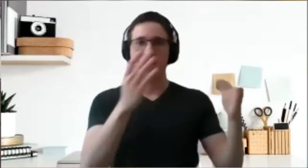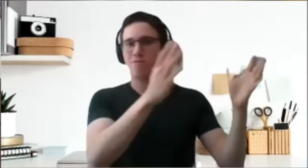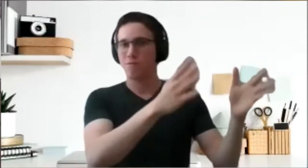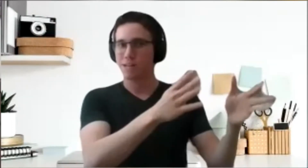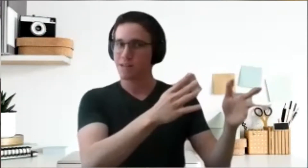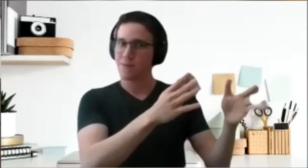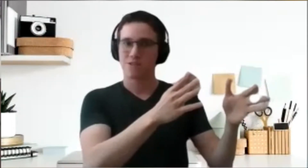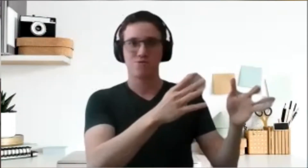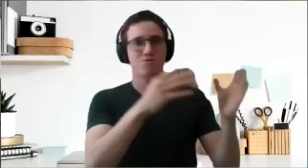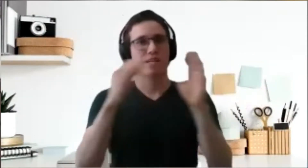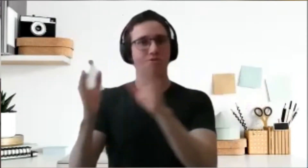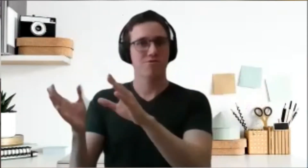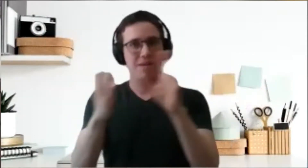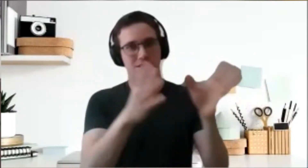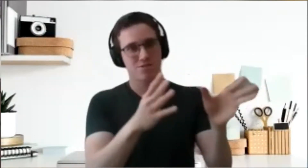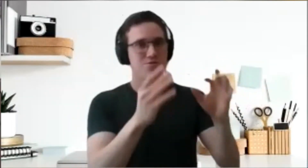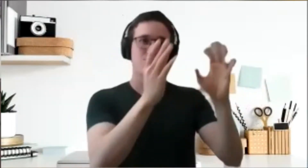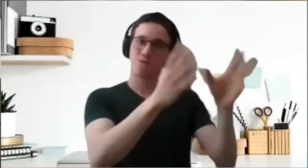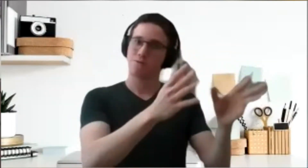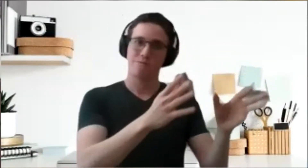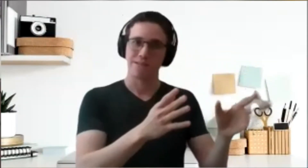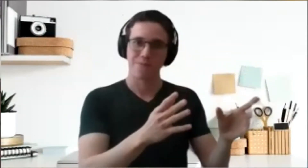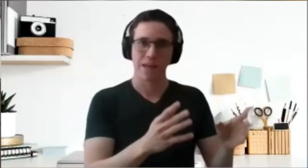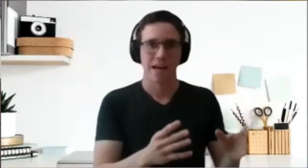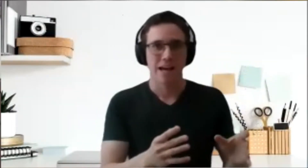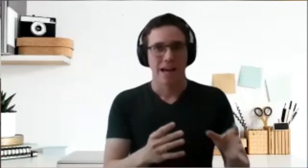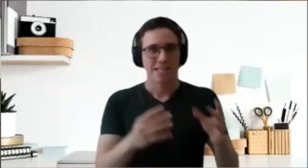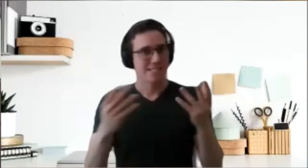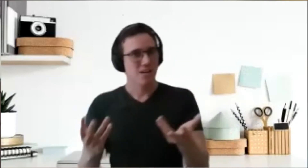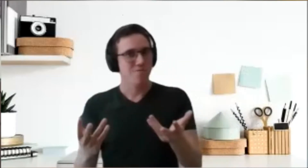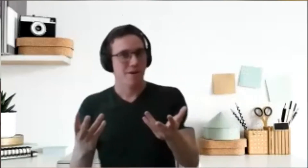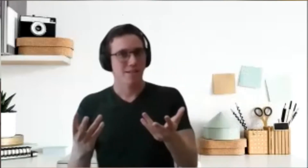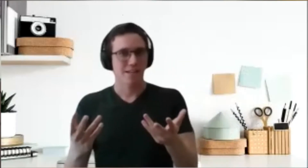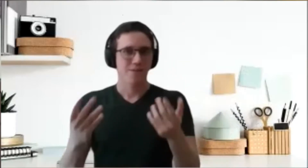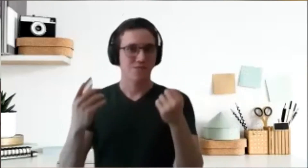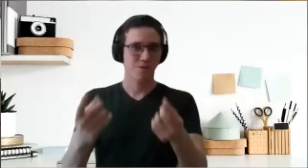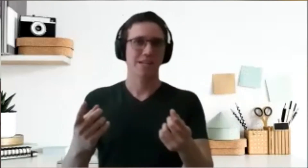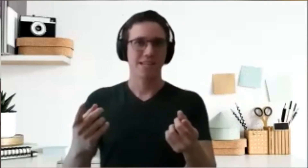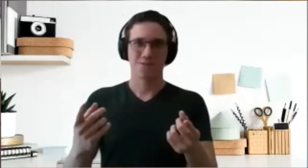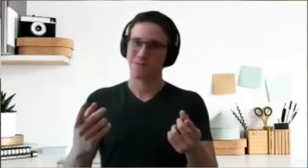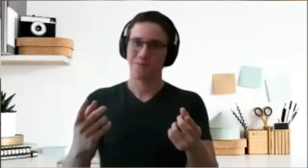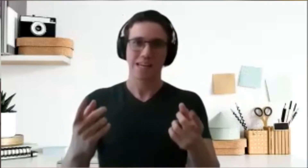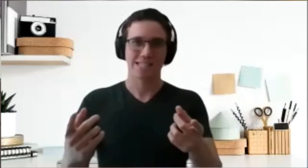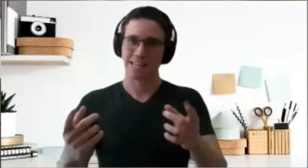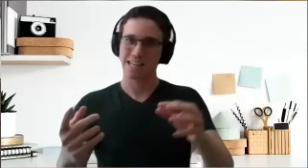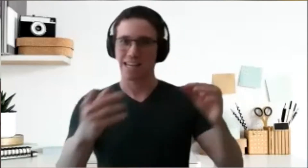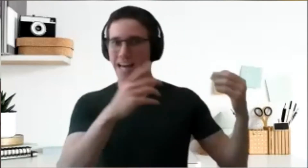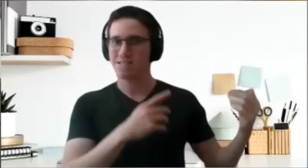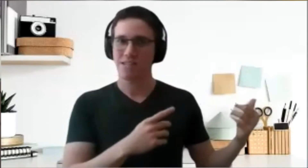If I have work to do and Toastmasters should do, work will win. The second priority is working out. Yes like yesterday